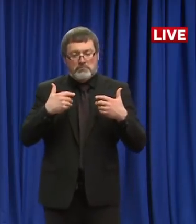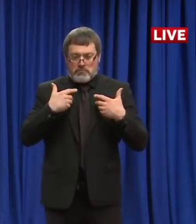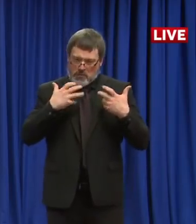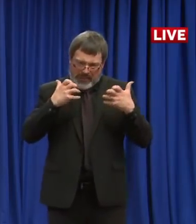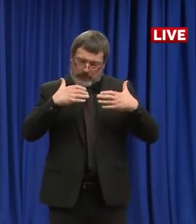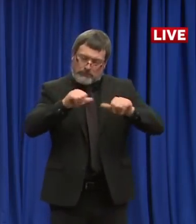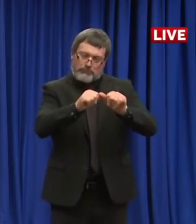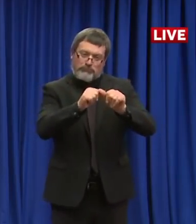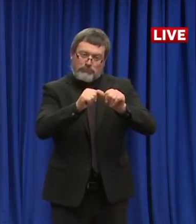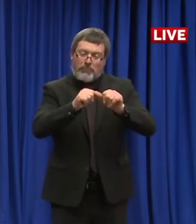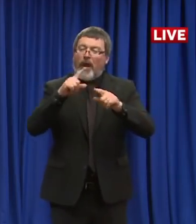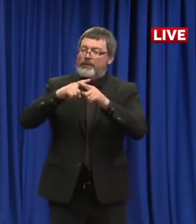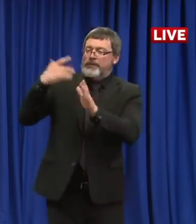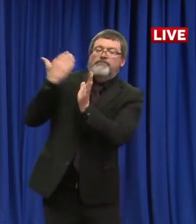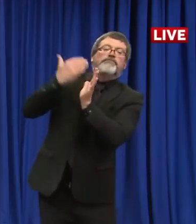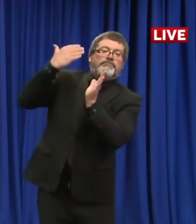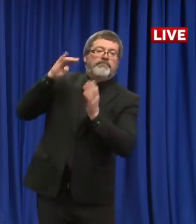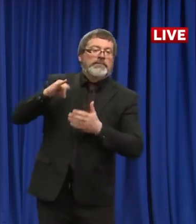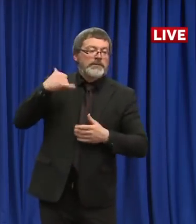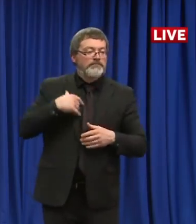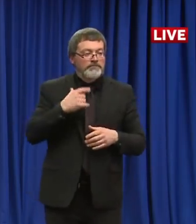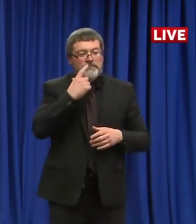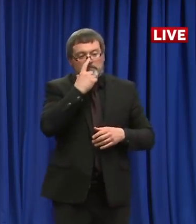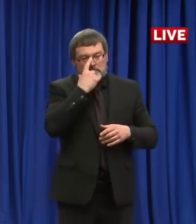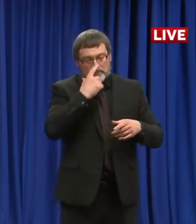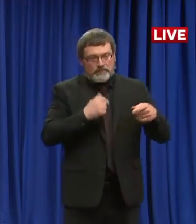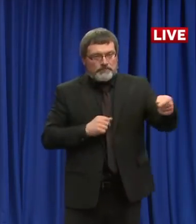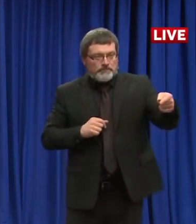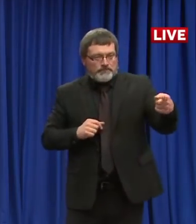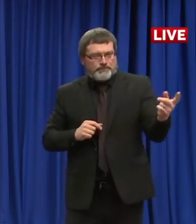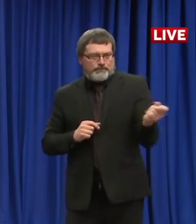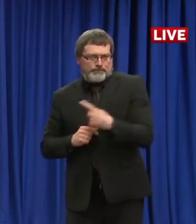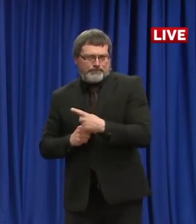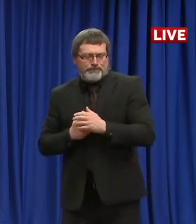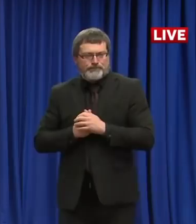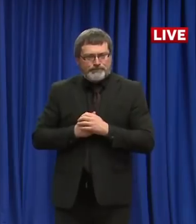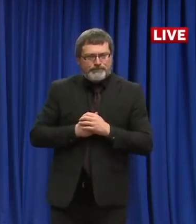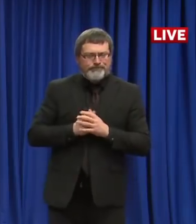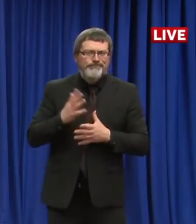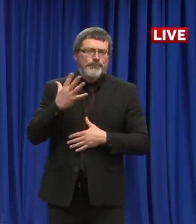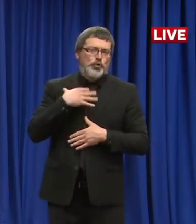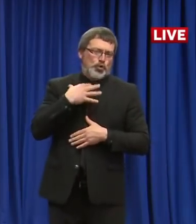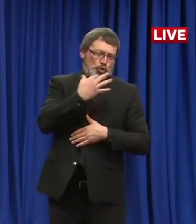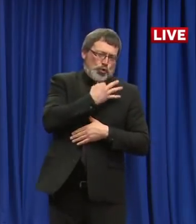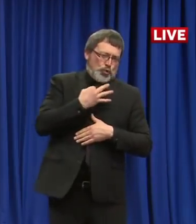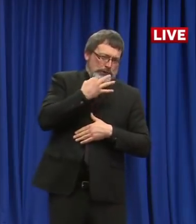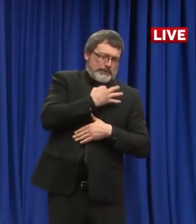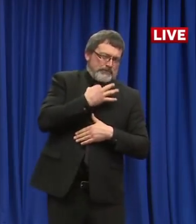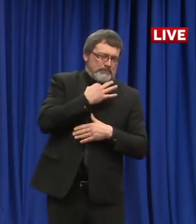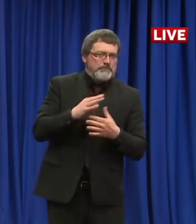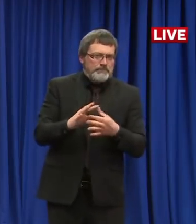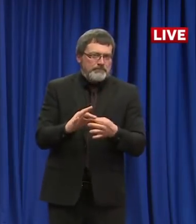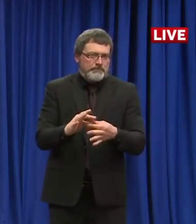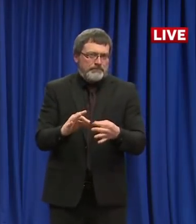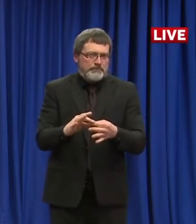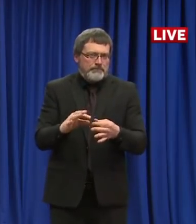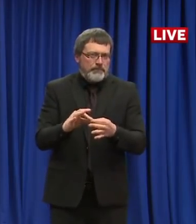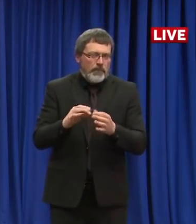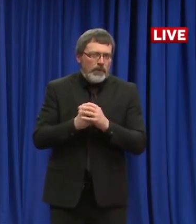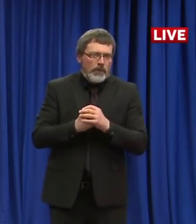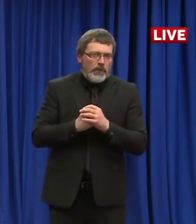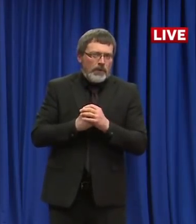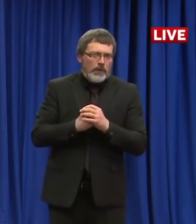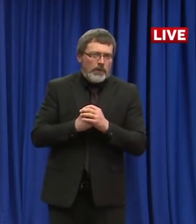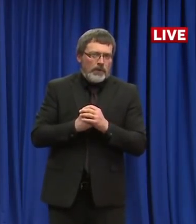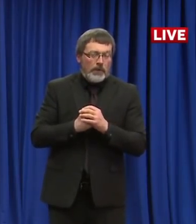will tell this better, but why do you think New Hampshire's got one-fifth the population in Massachusetts,